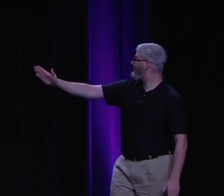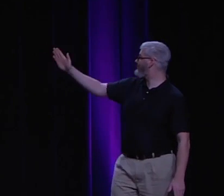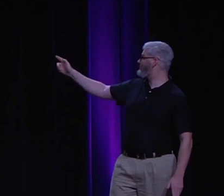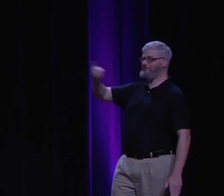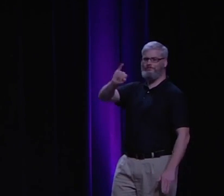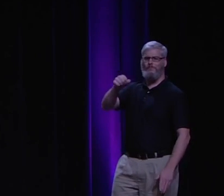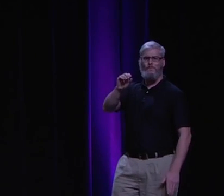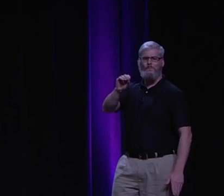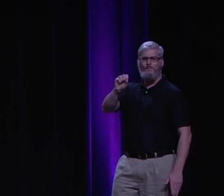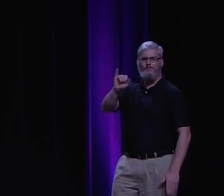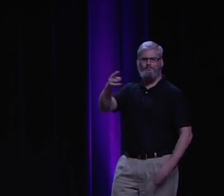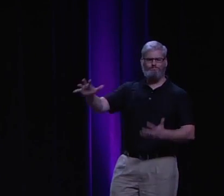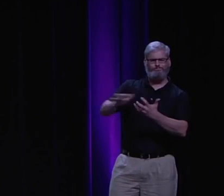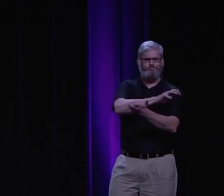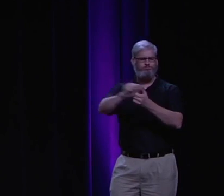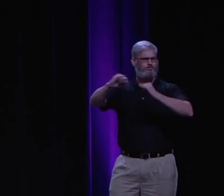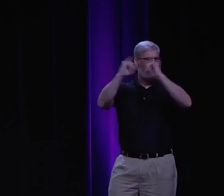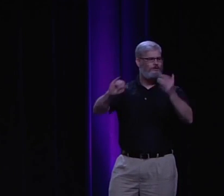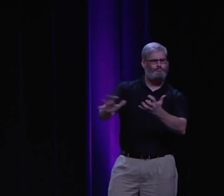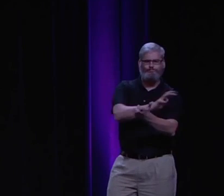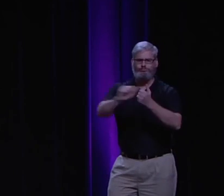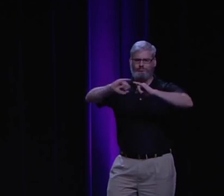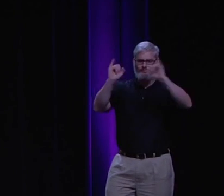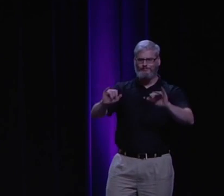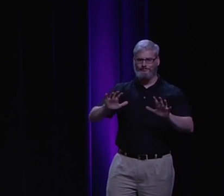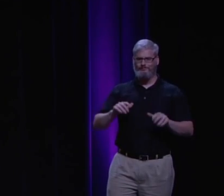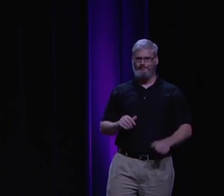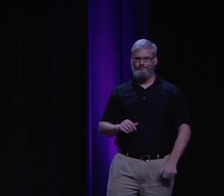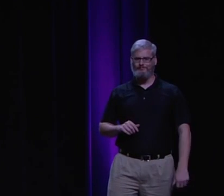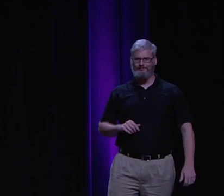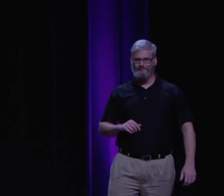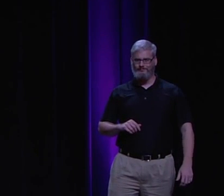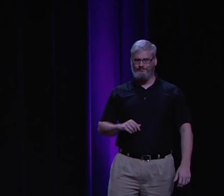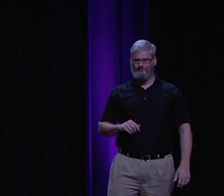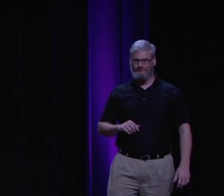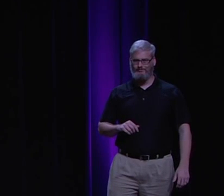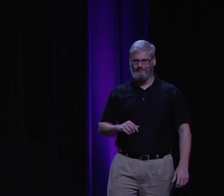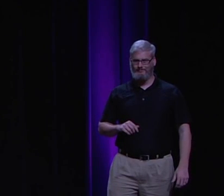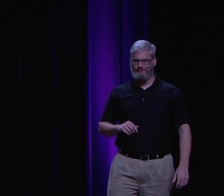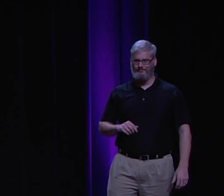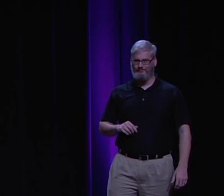And on the right, have Josiah destroying gods, statues of gods.